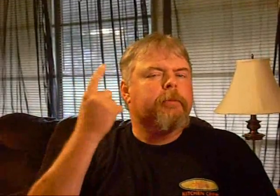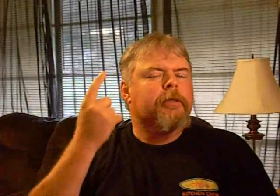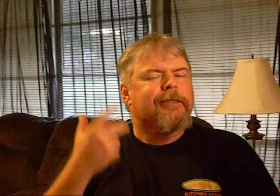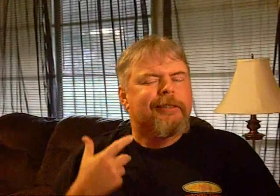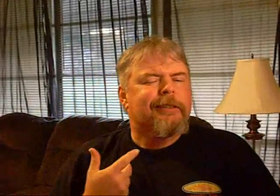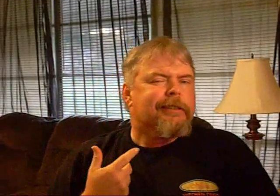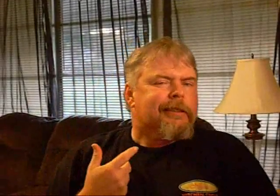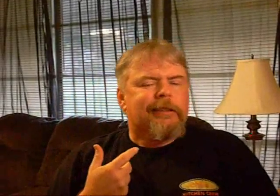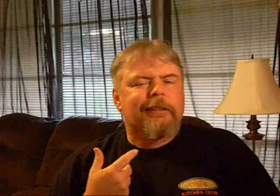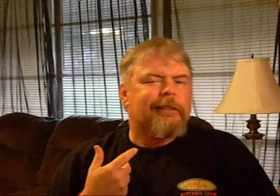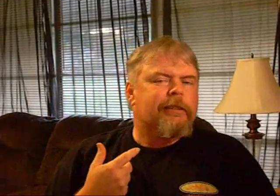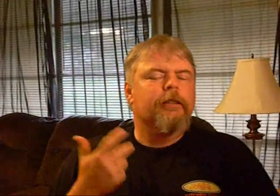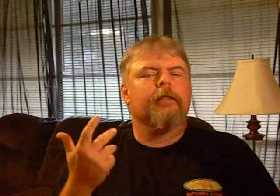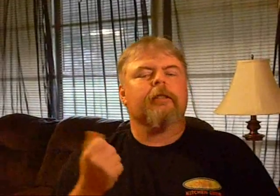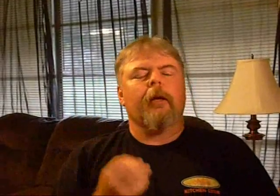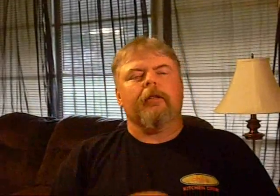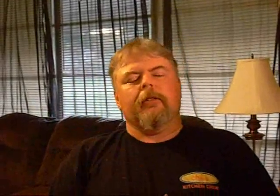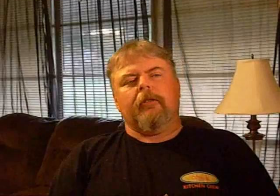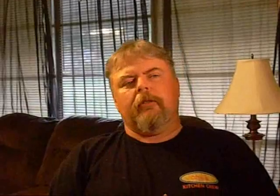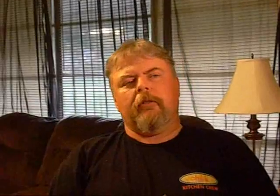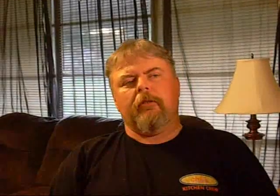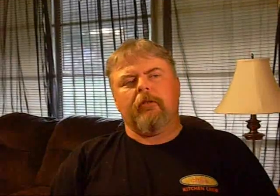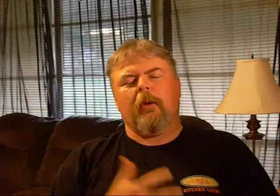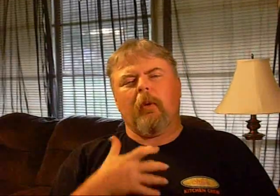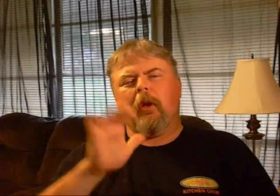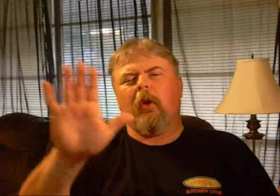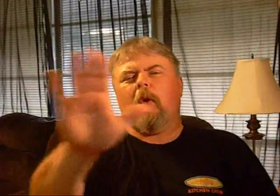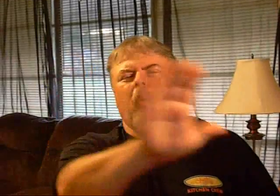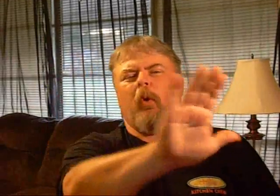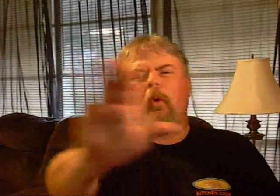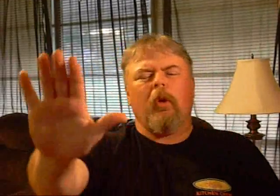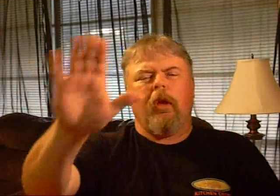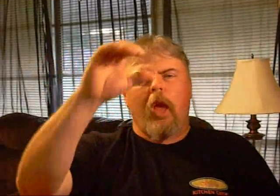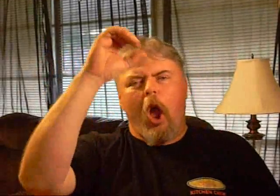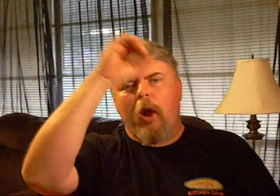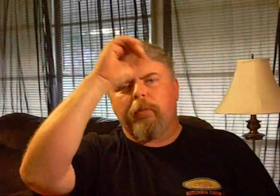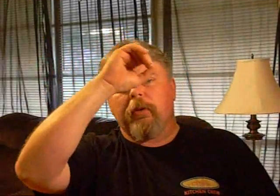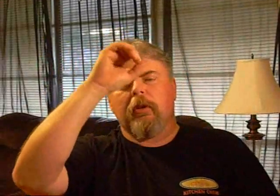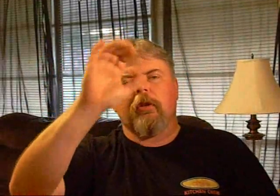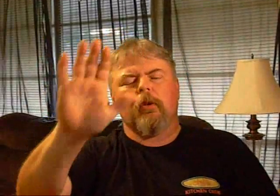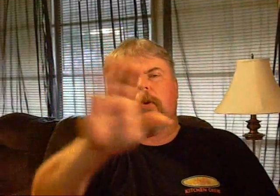Every single one of you have the power to do something while he's still alive every week.